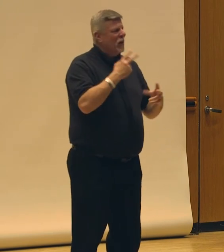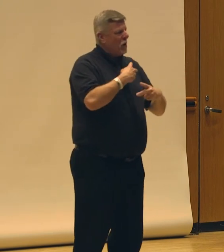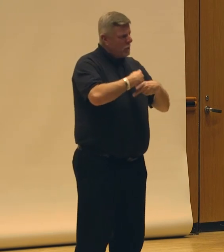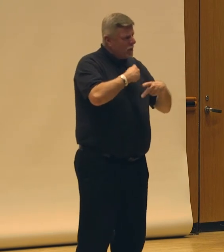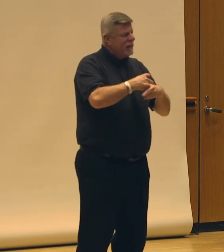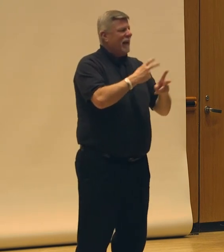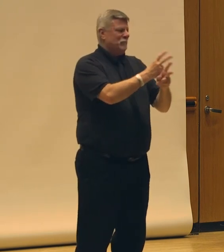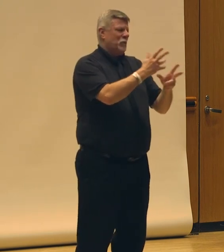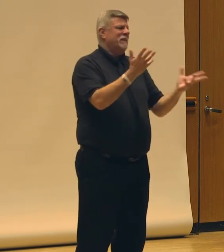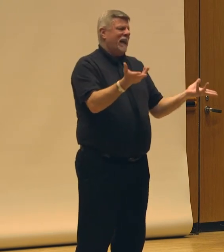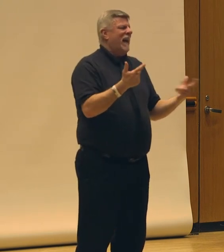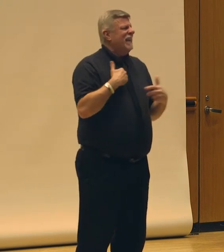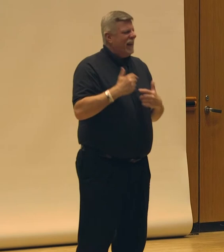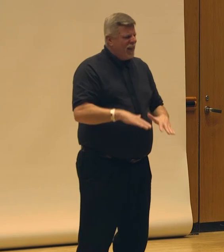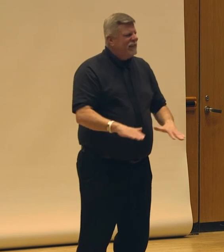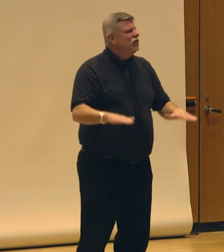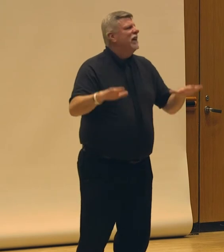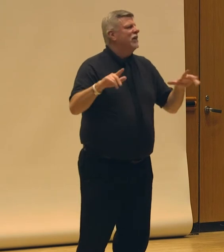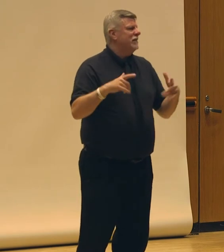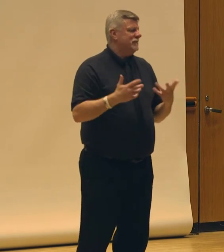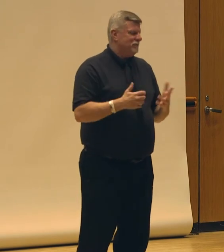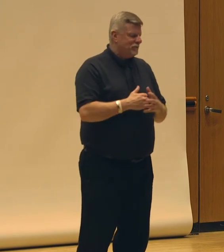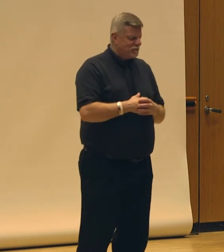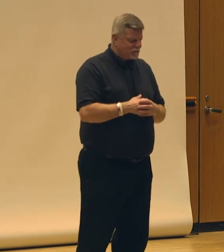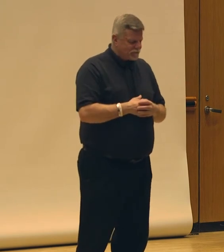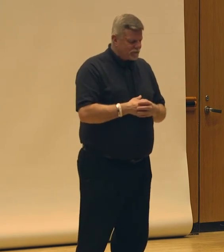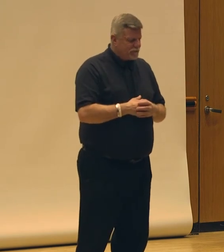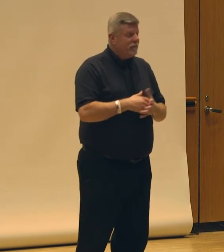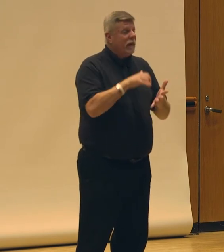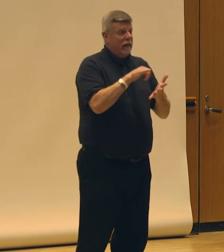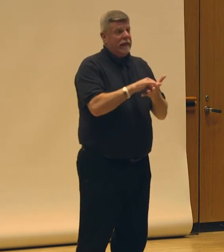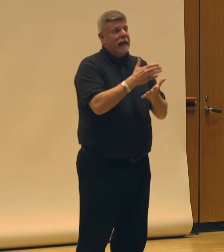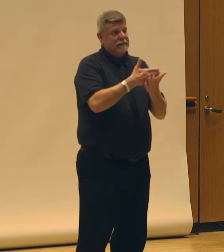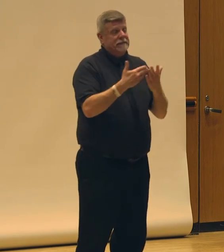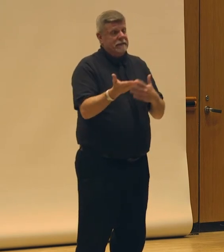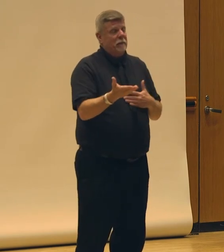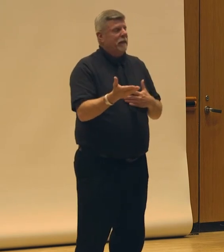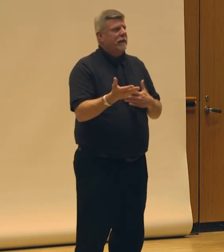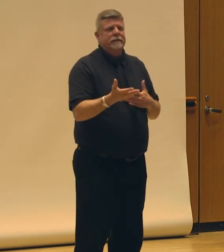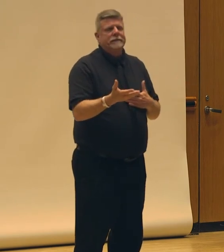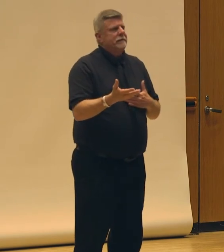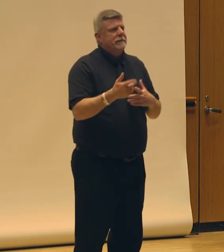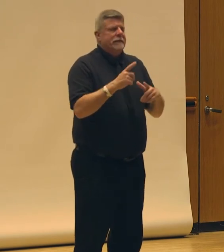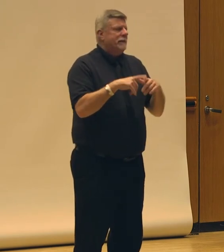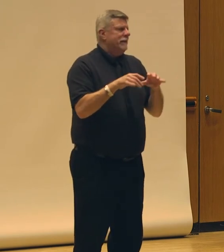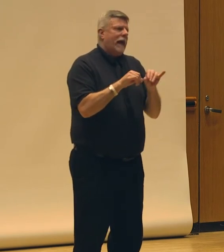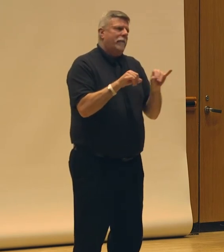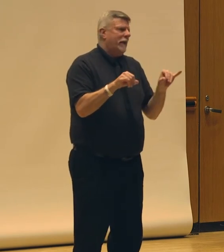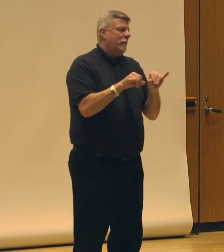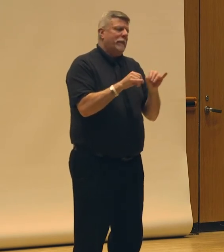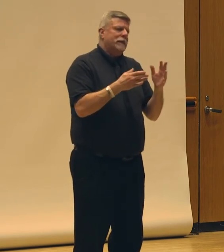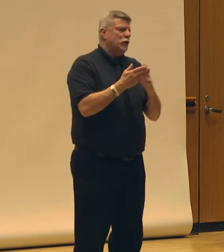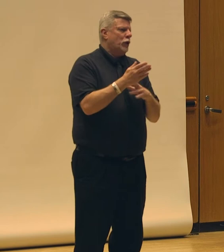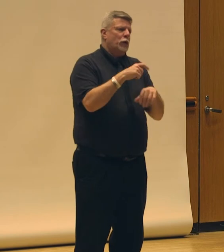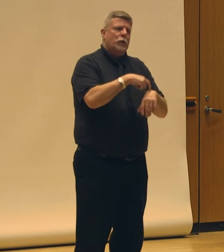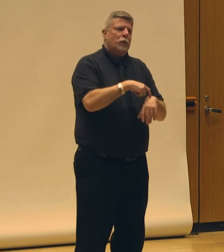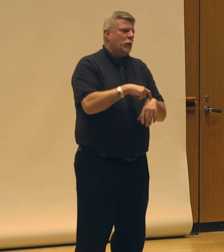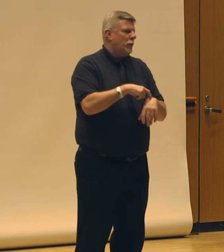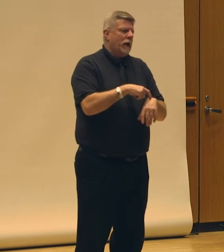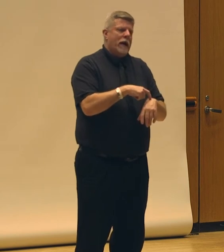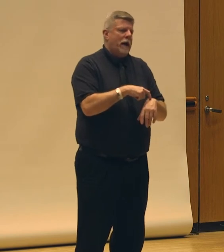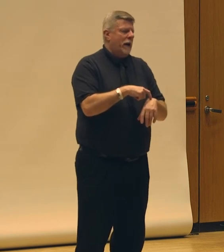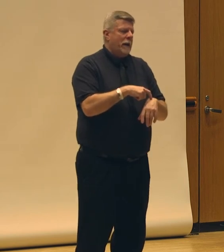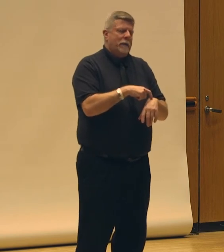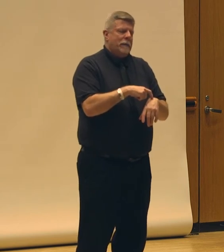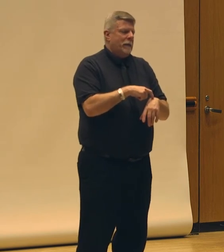children that you're growing in your art. And that's something that can't be measured in time, the biggest colonizer of all.